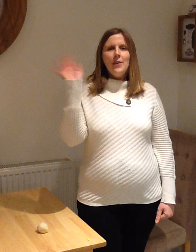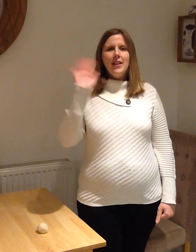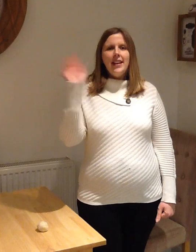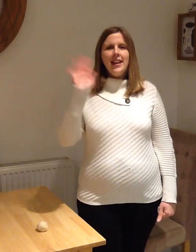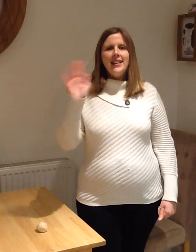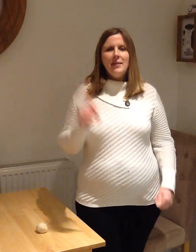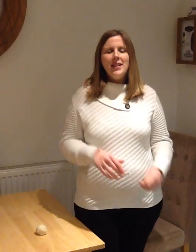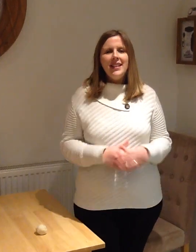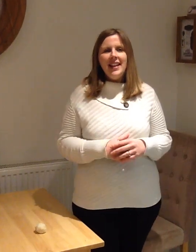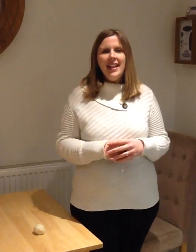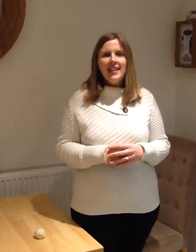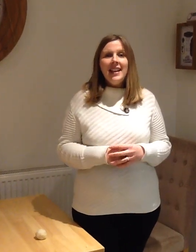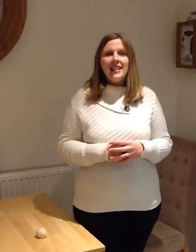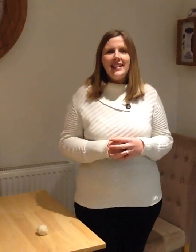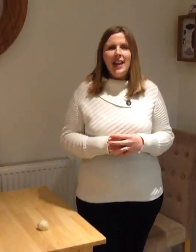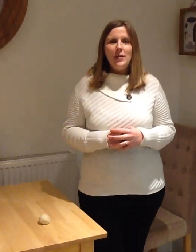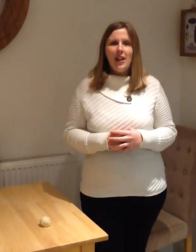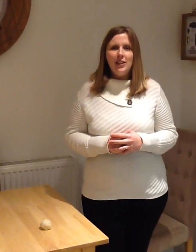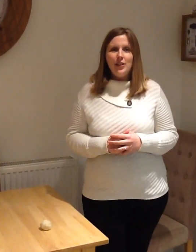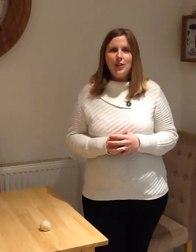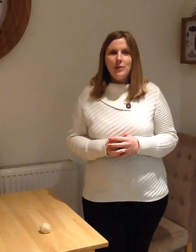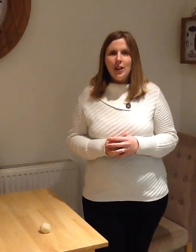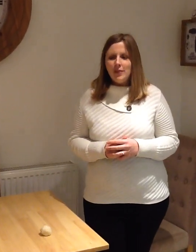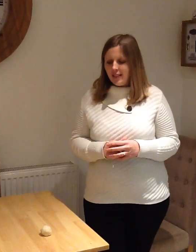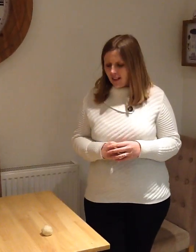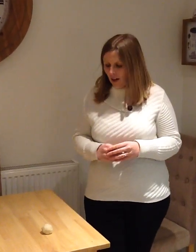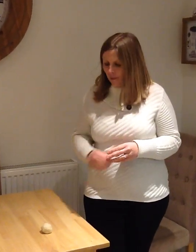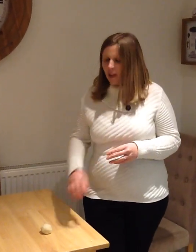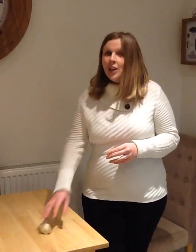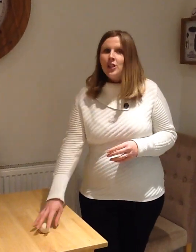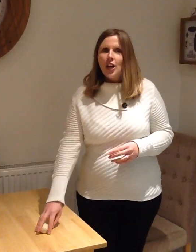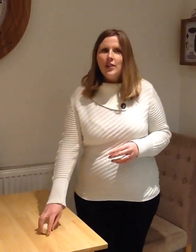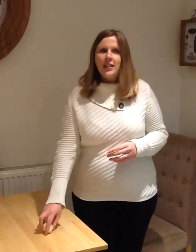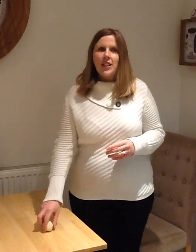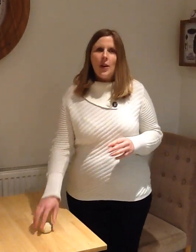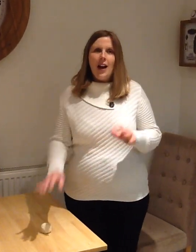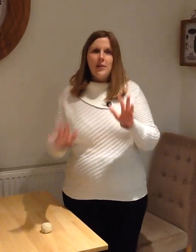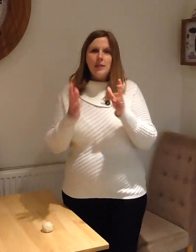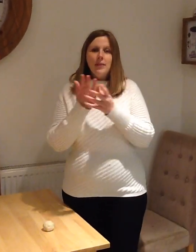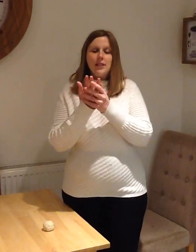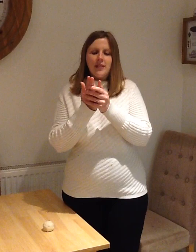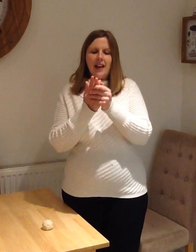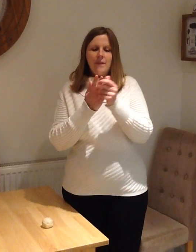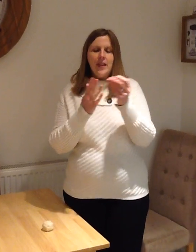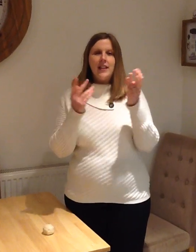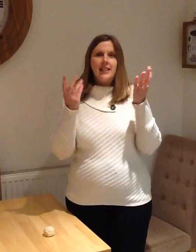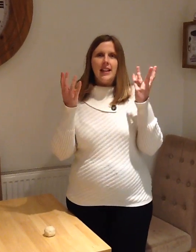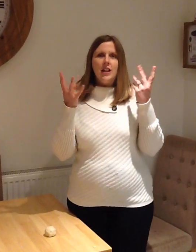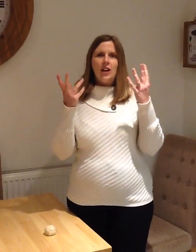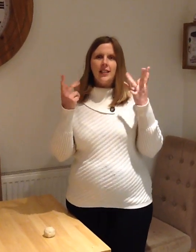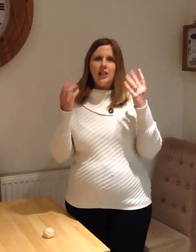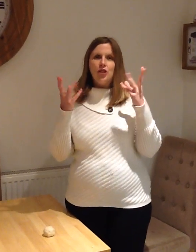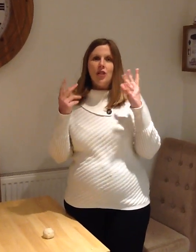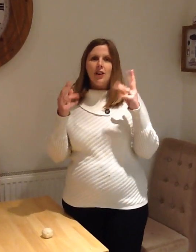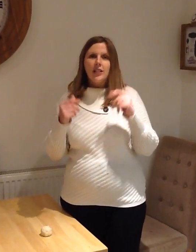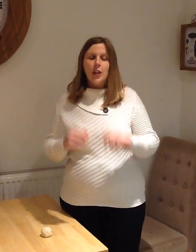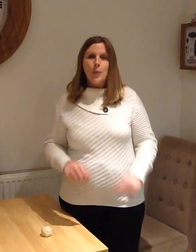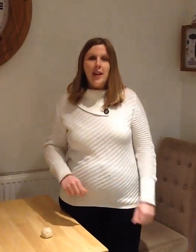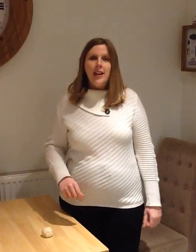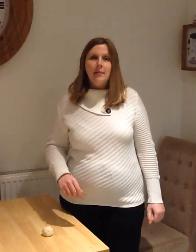Hello ladies, I'm Hinton Heath. Today we're going to do some Doe Disco. Doe Disco helps the muscles in our fingers get nice and strong so that we can